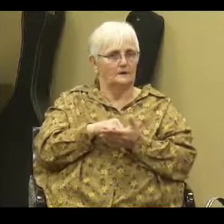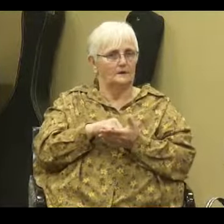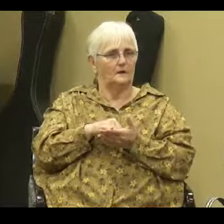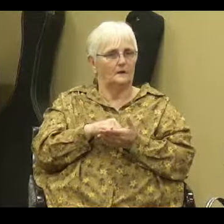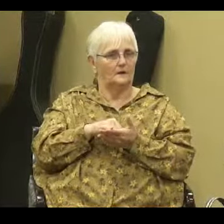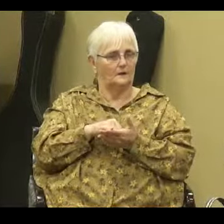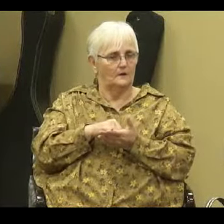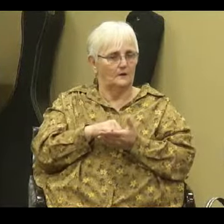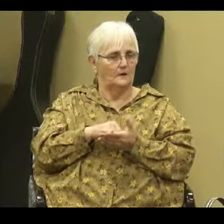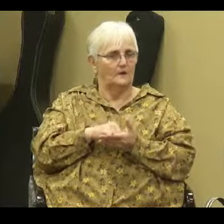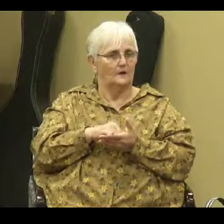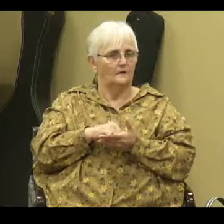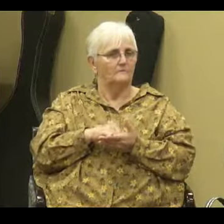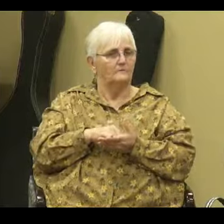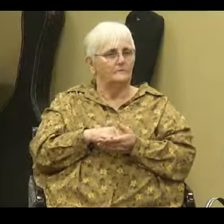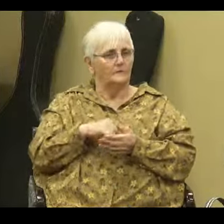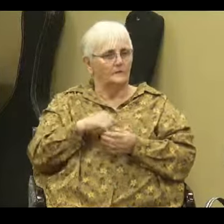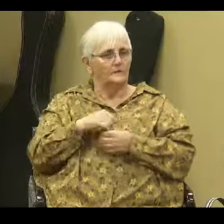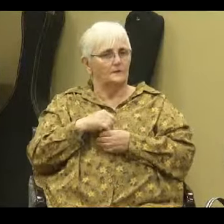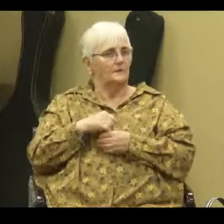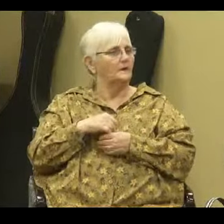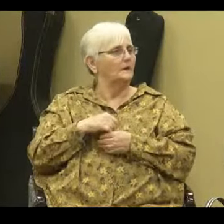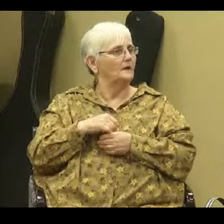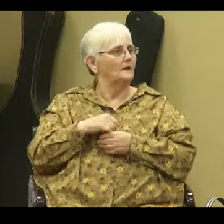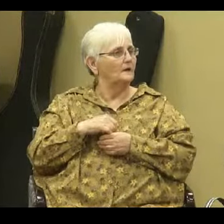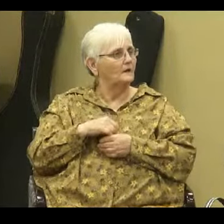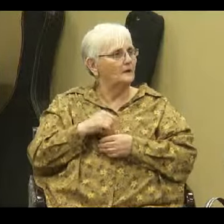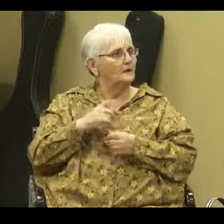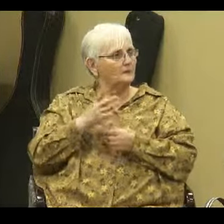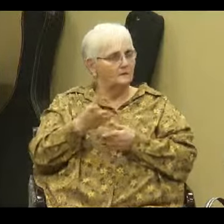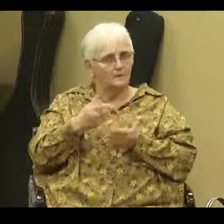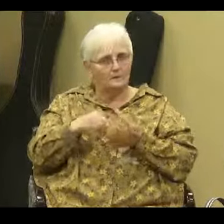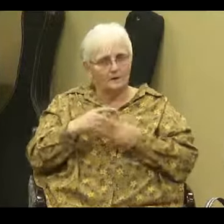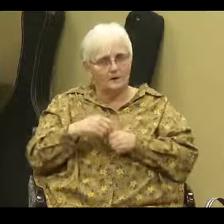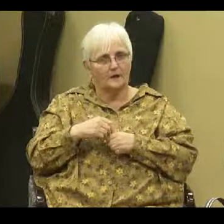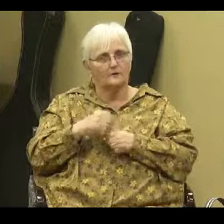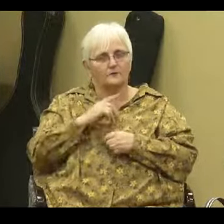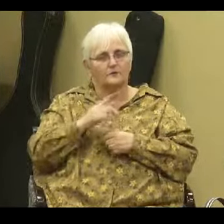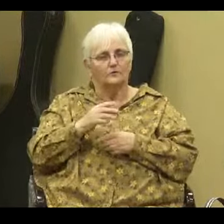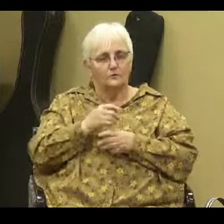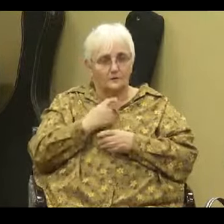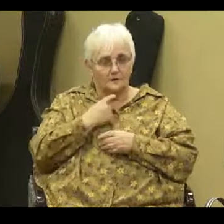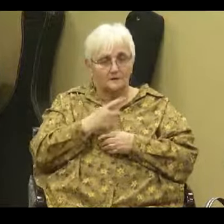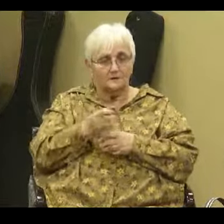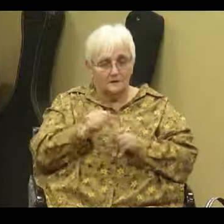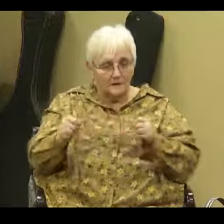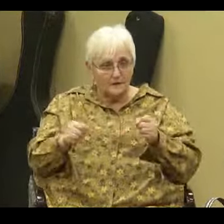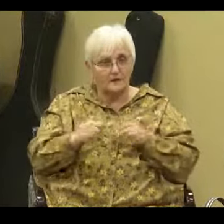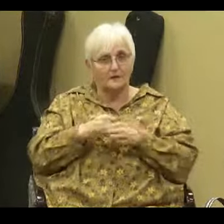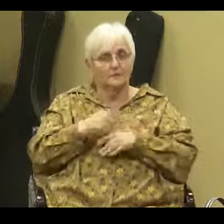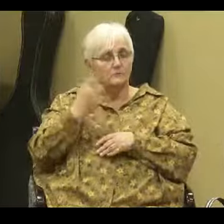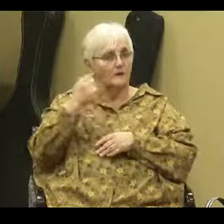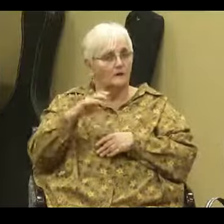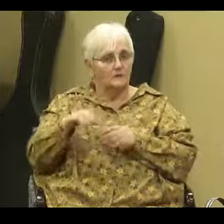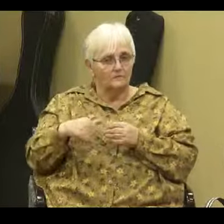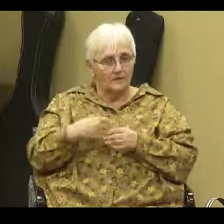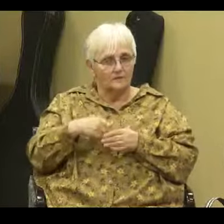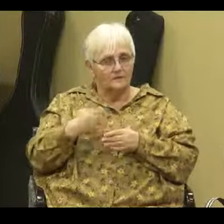but it you know it saddens us when someone comes genuinely saved and saved but because of all these other things in